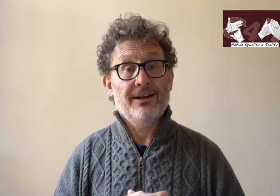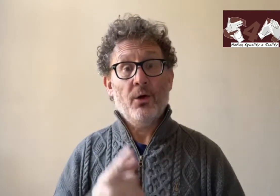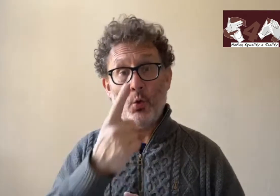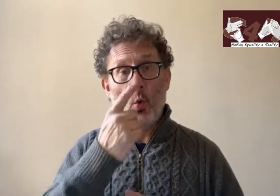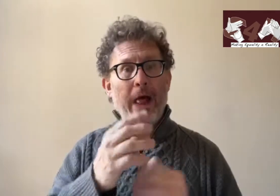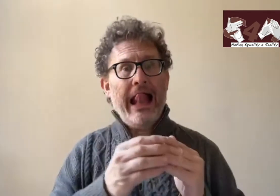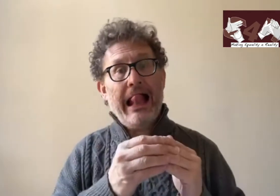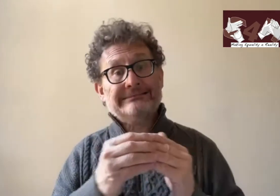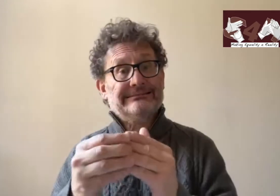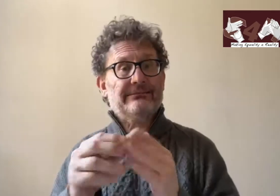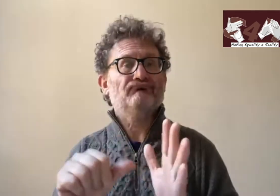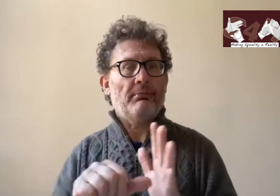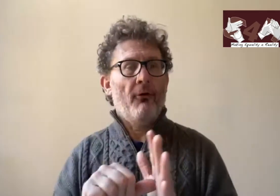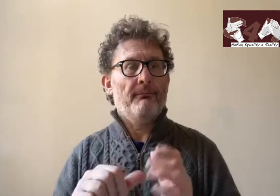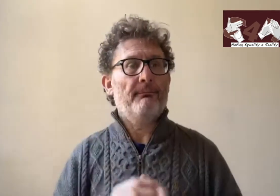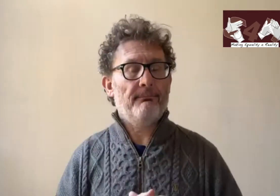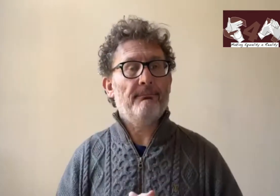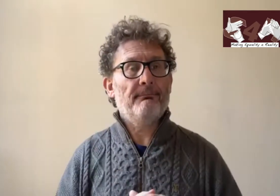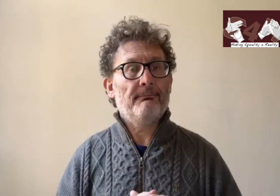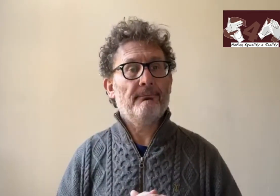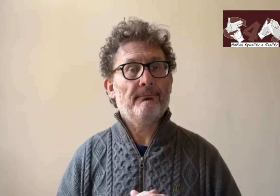And that could lead to real problems.